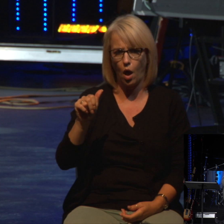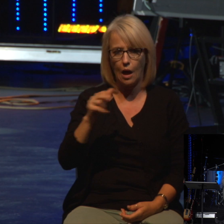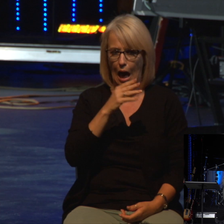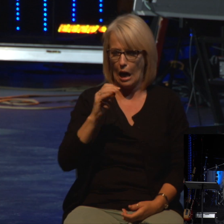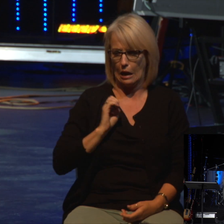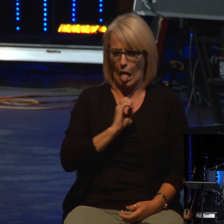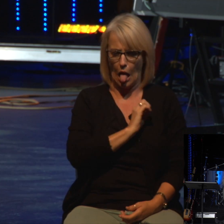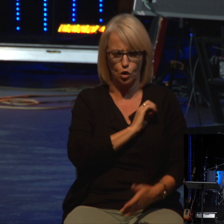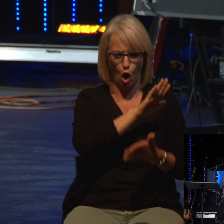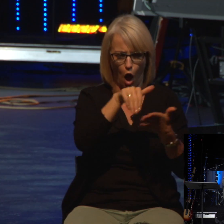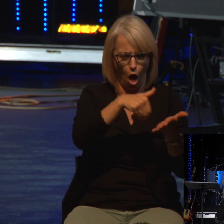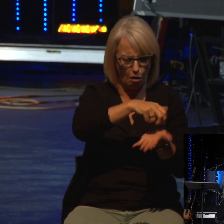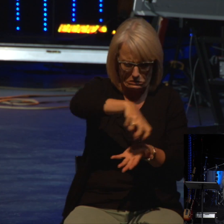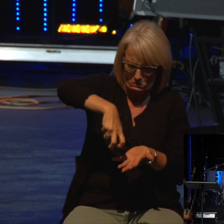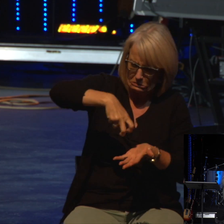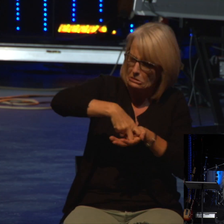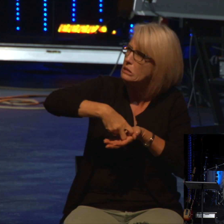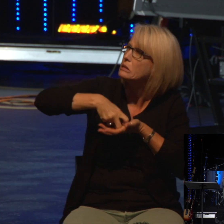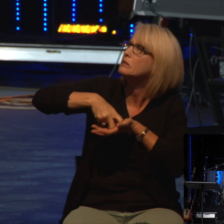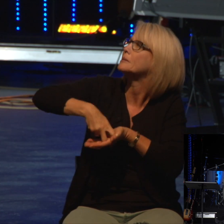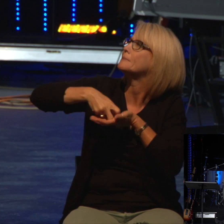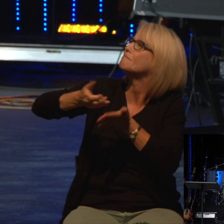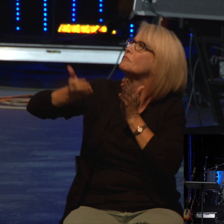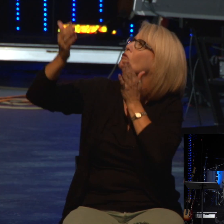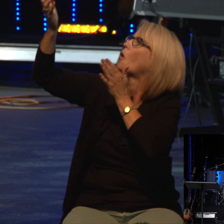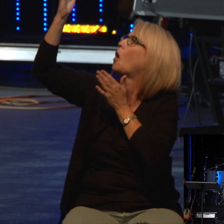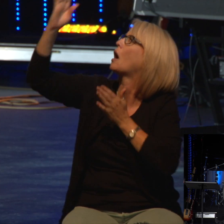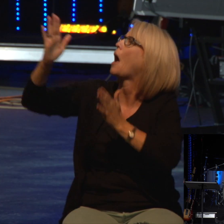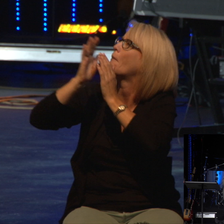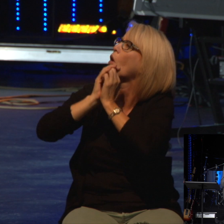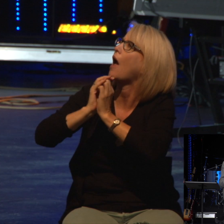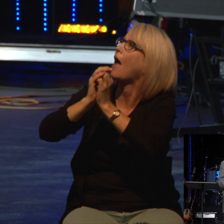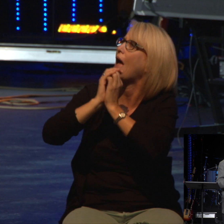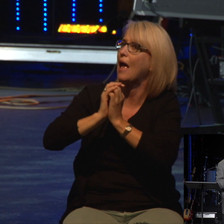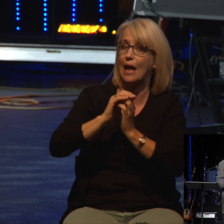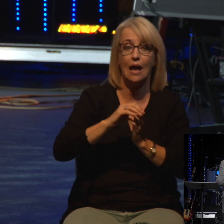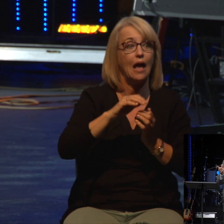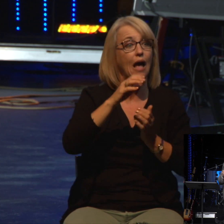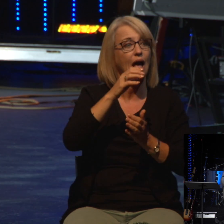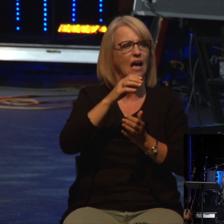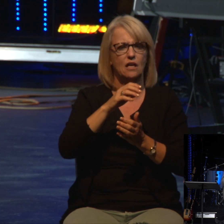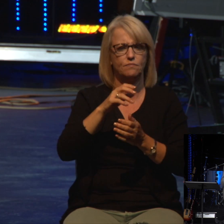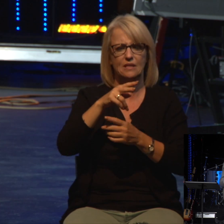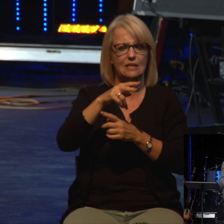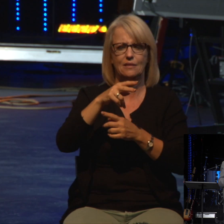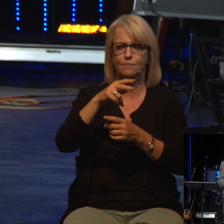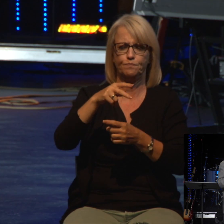God and praying. In the seventh chapter, in verses six through nine, I'll not read that. You're capable